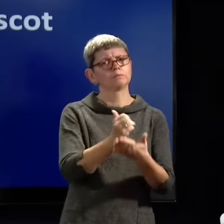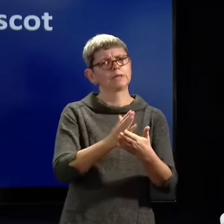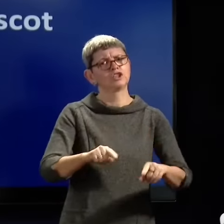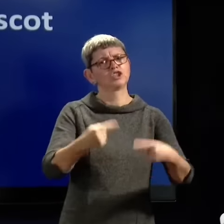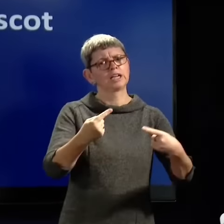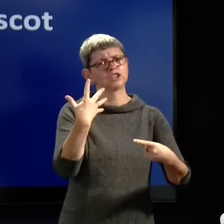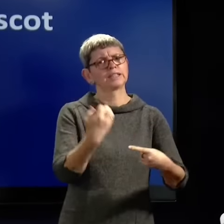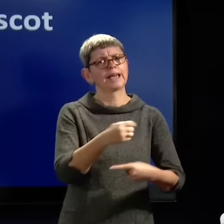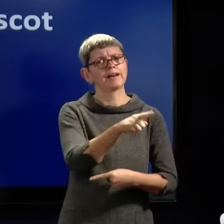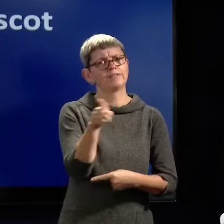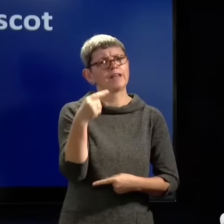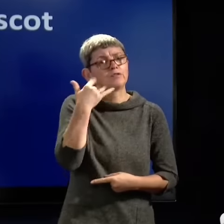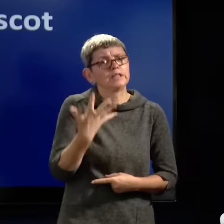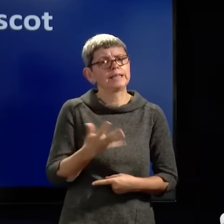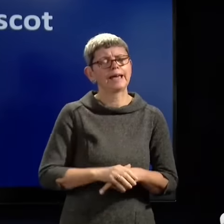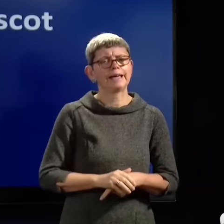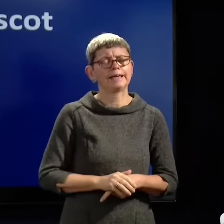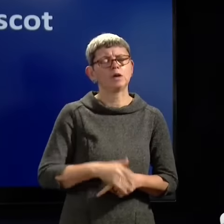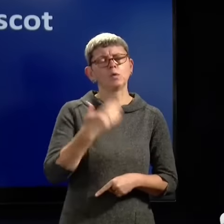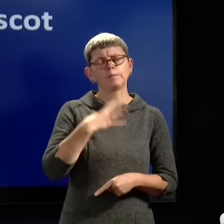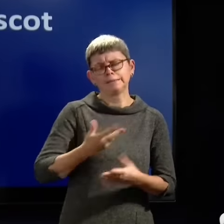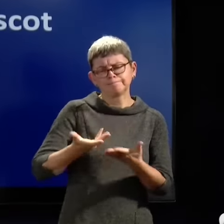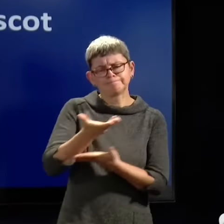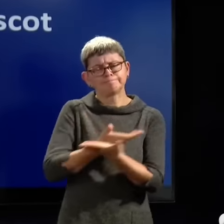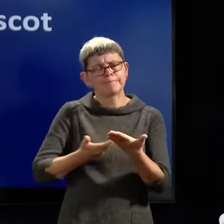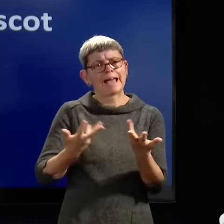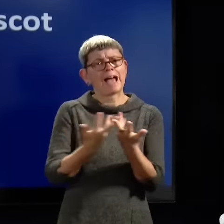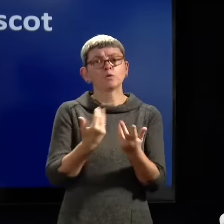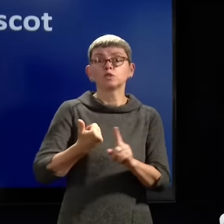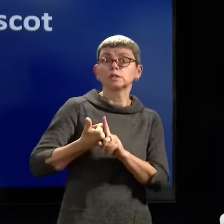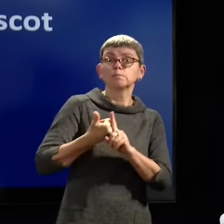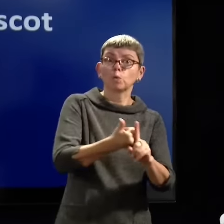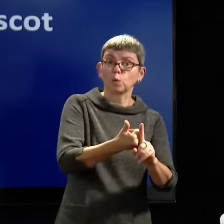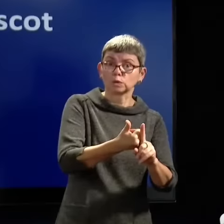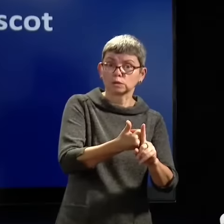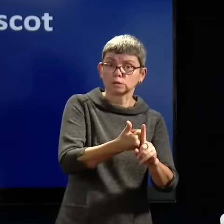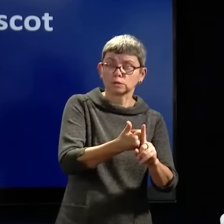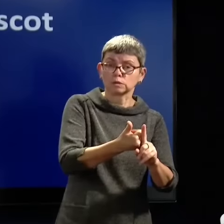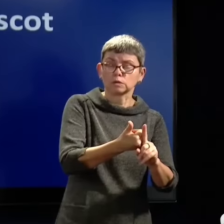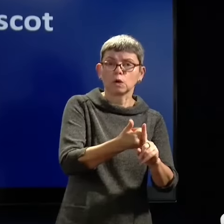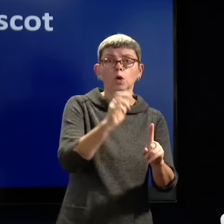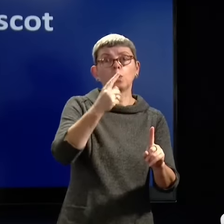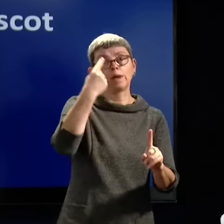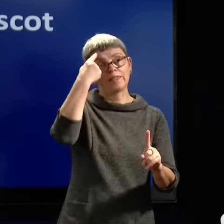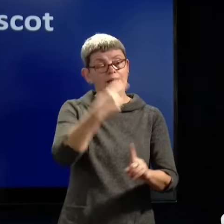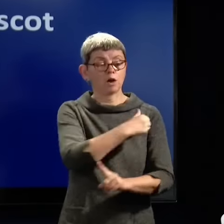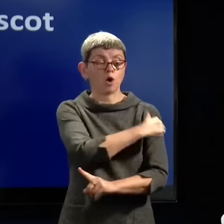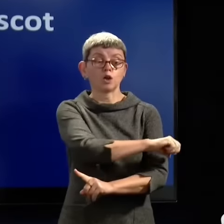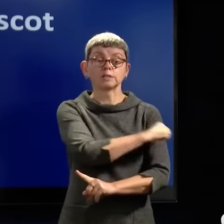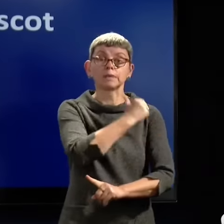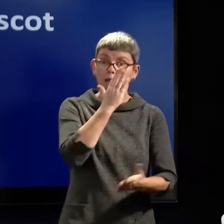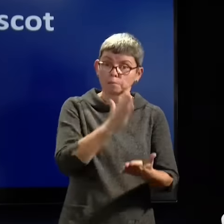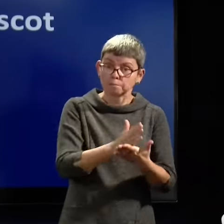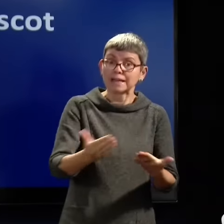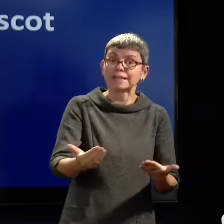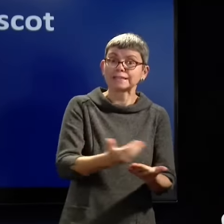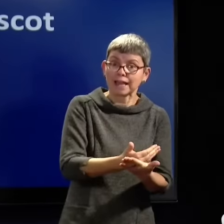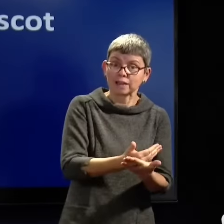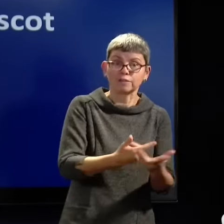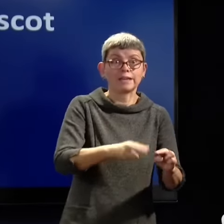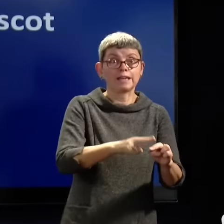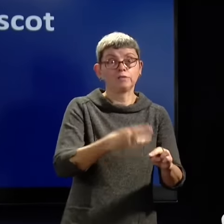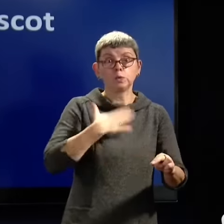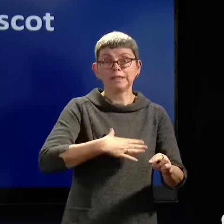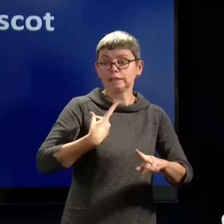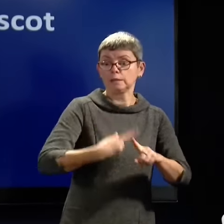we've been working with clinical colleagues to look at how we can help and support them. We do think hospital is a safe place if you need emergency care, but we